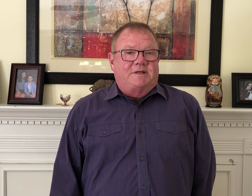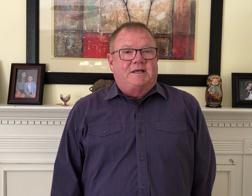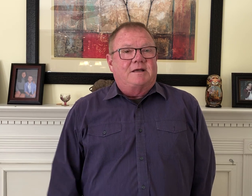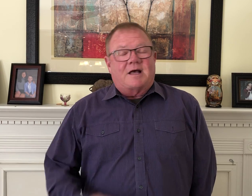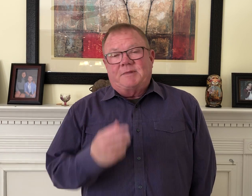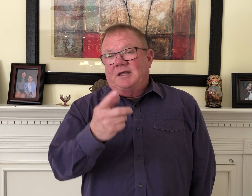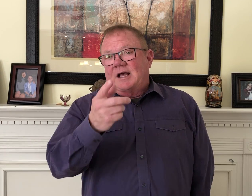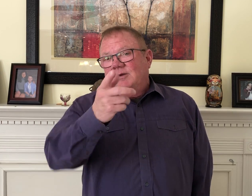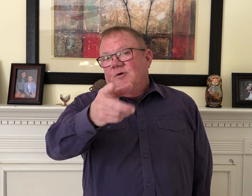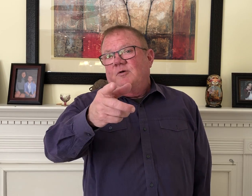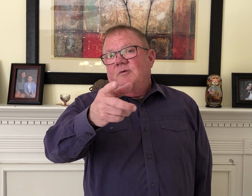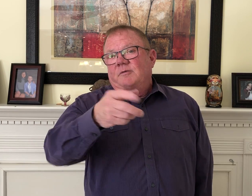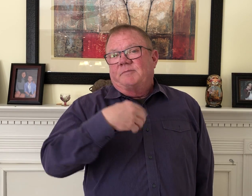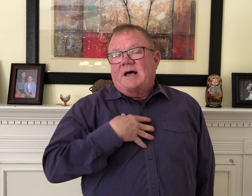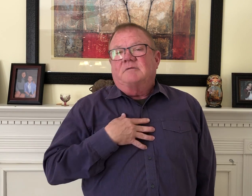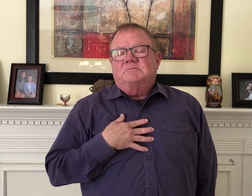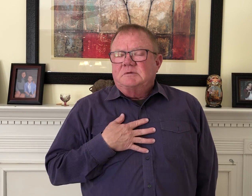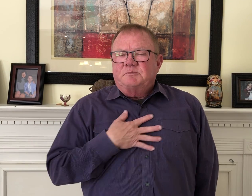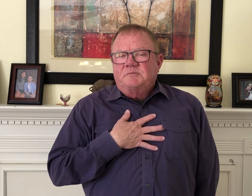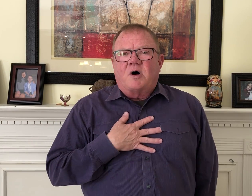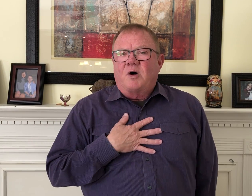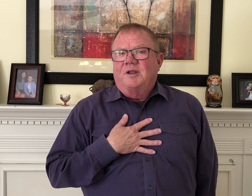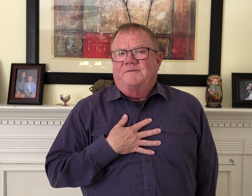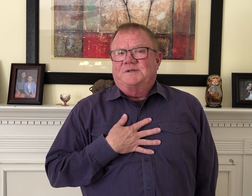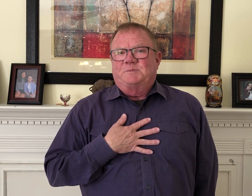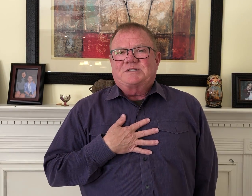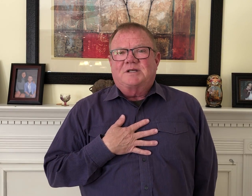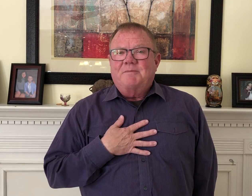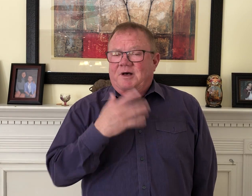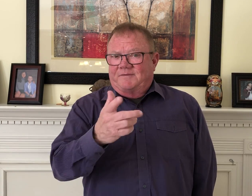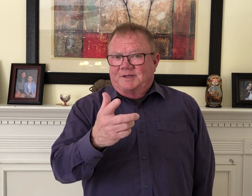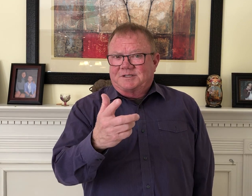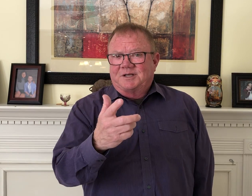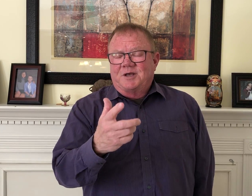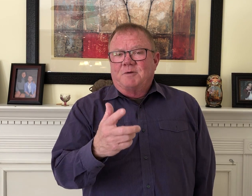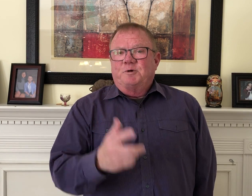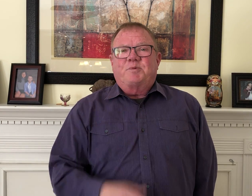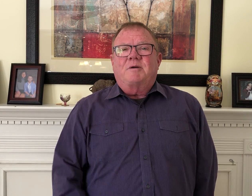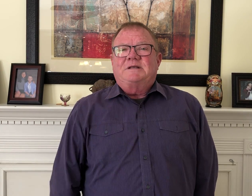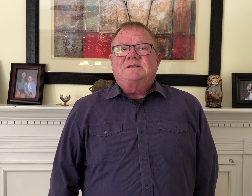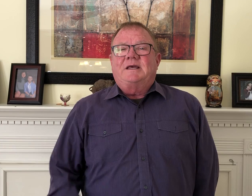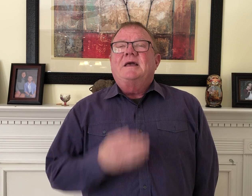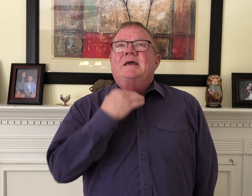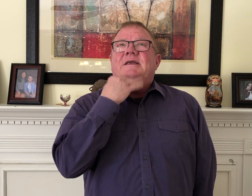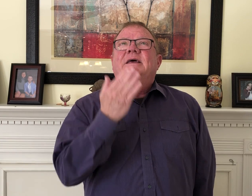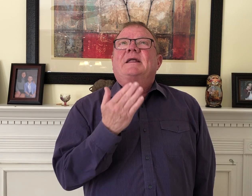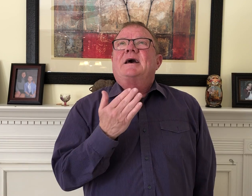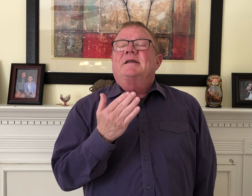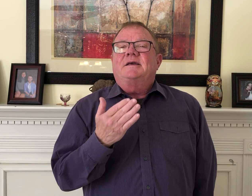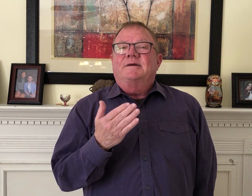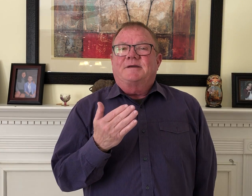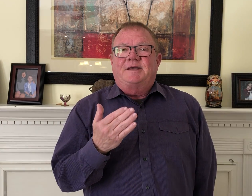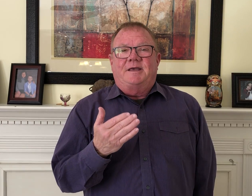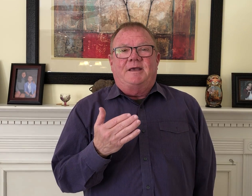me. I mean, I don't know about all of us, but some of us would probably say, get out of here, king.